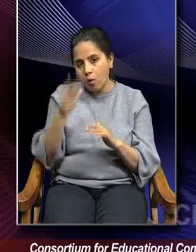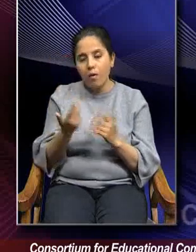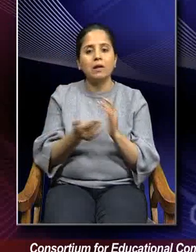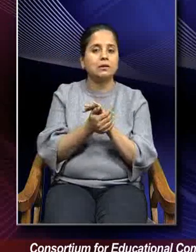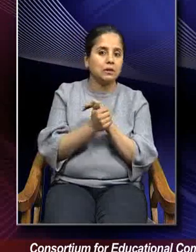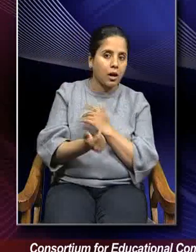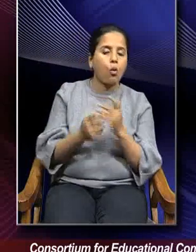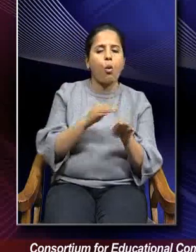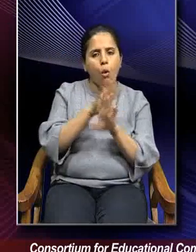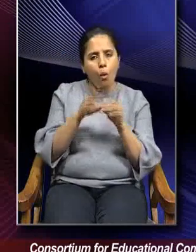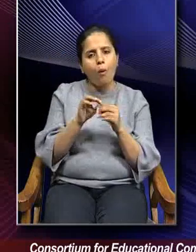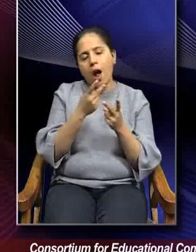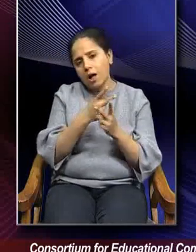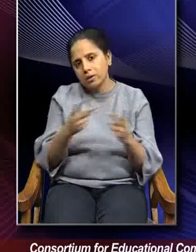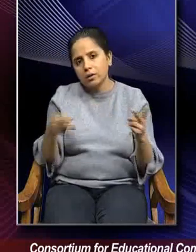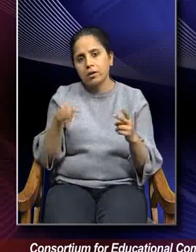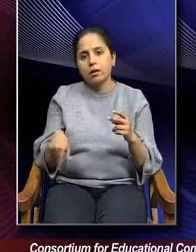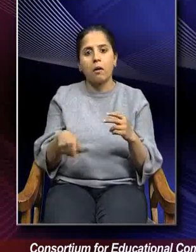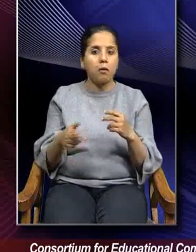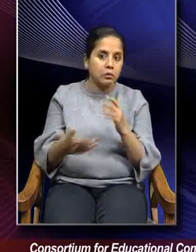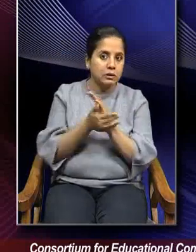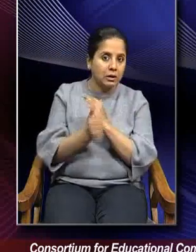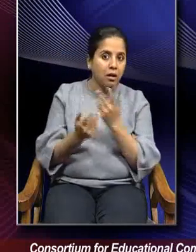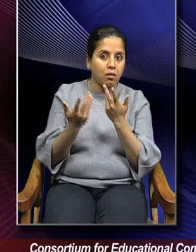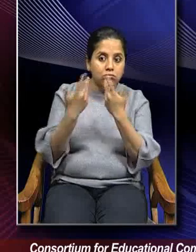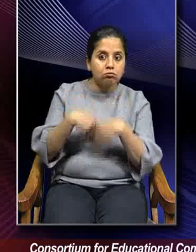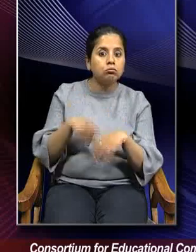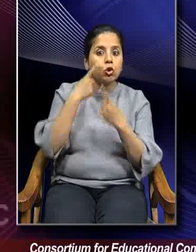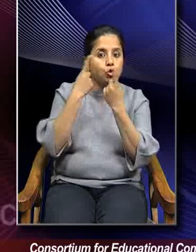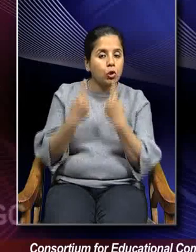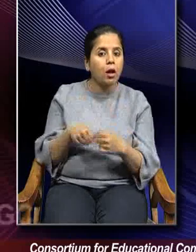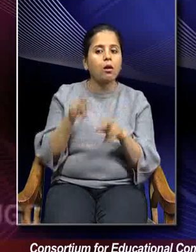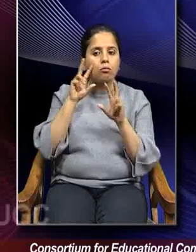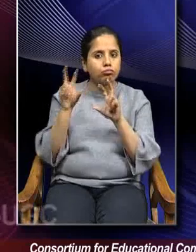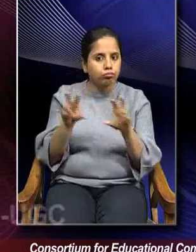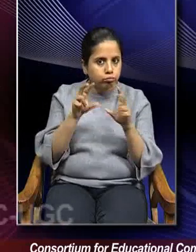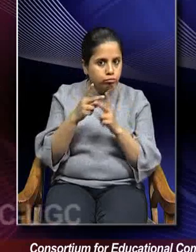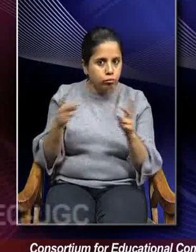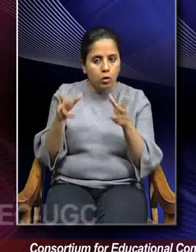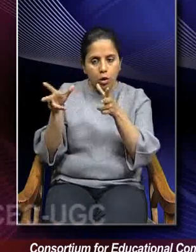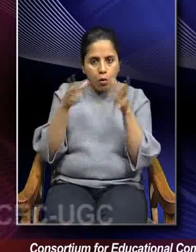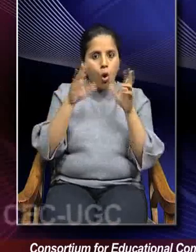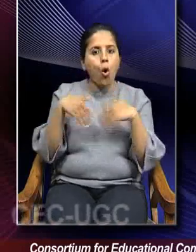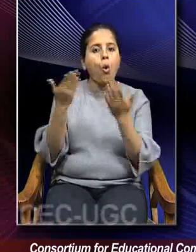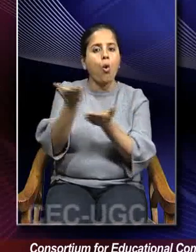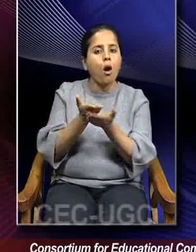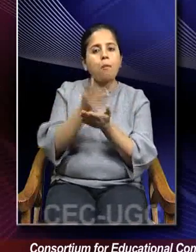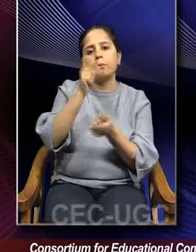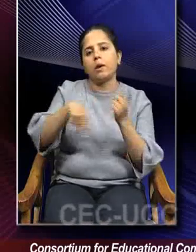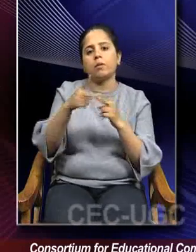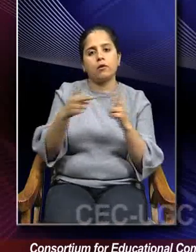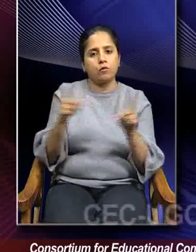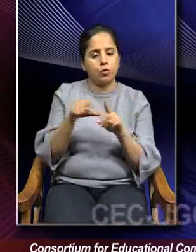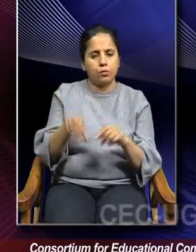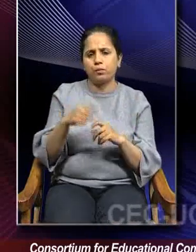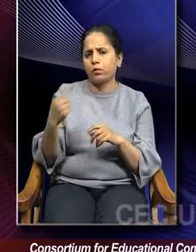all other competencies, they are tested by the way of observations or the recommendation of people. So, it